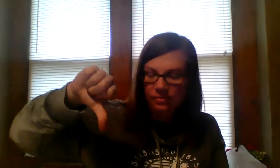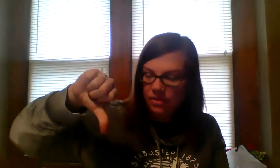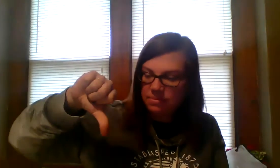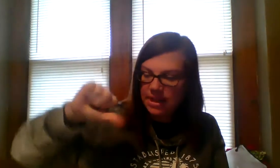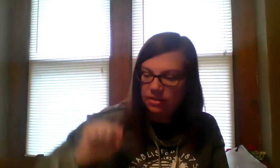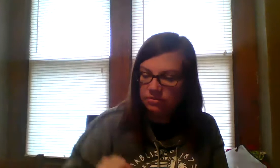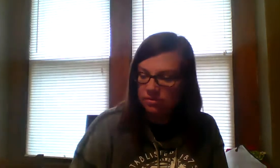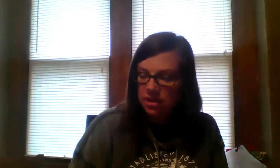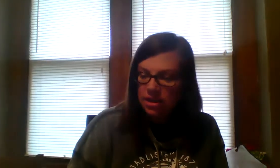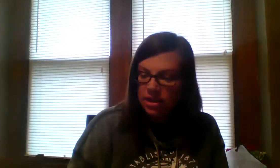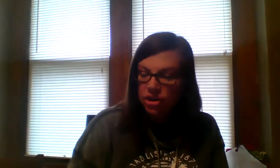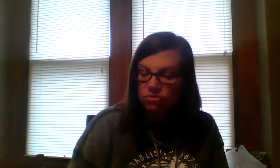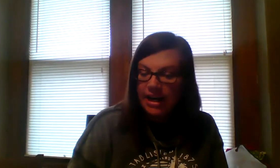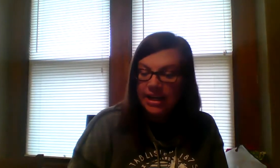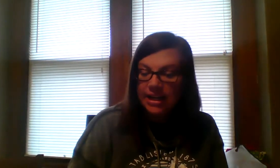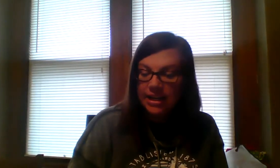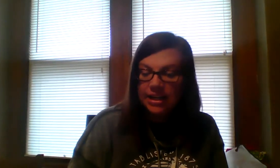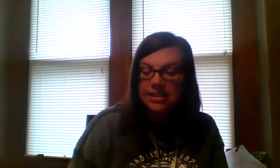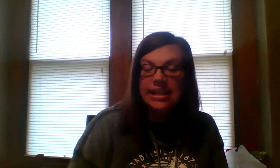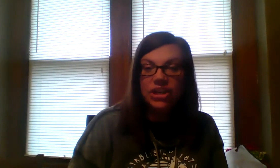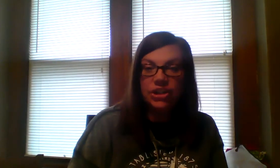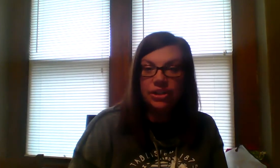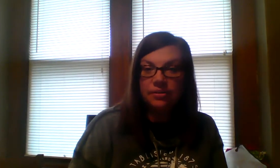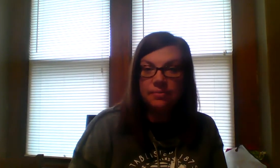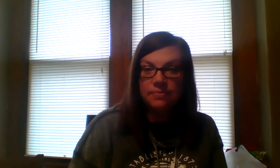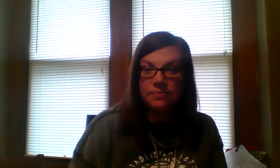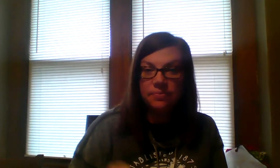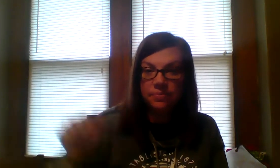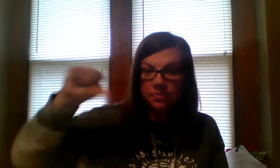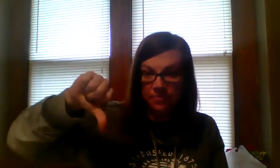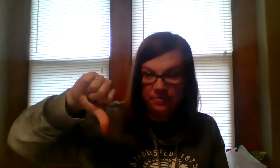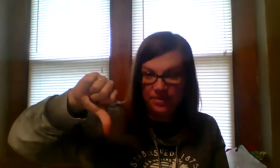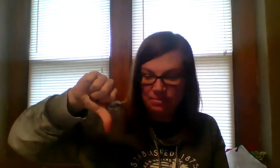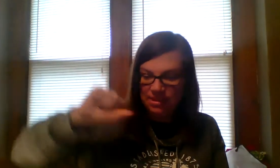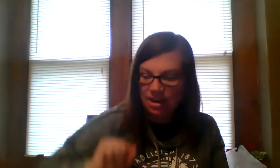Thumbs down. Graded, leader. Thumbs down.